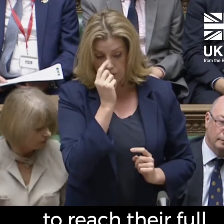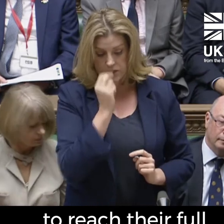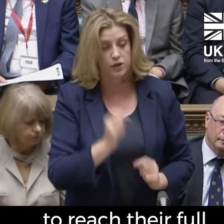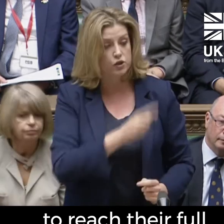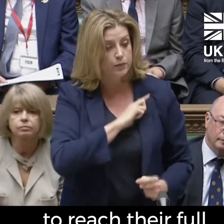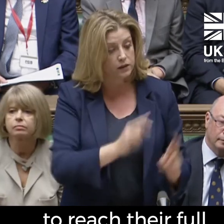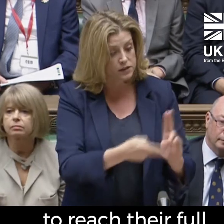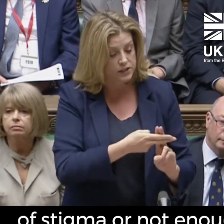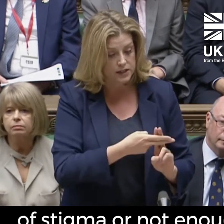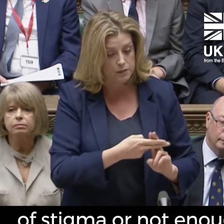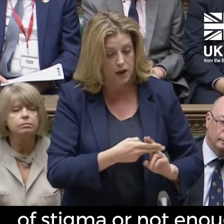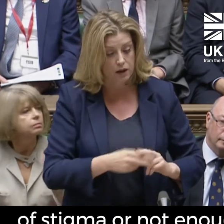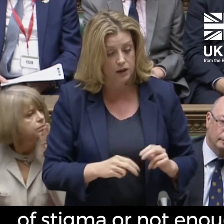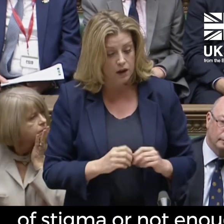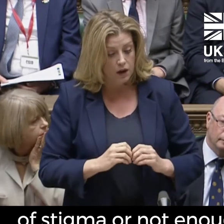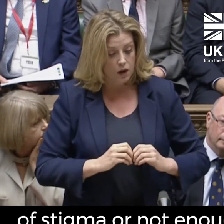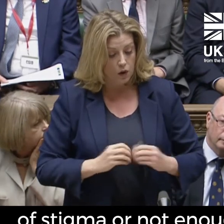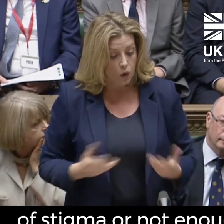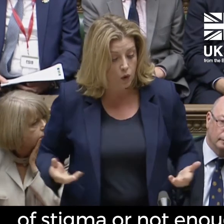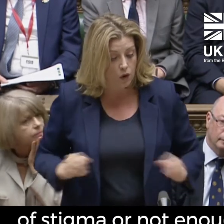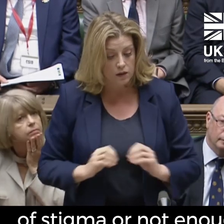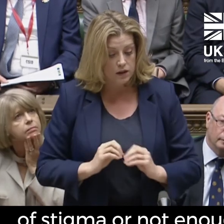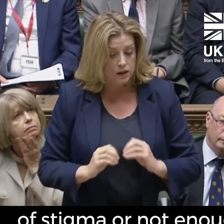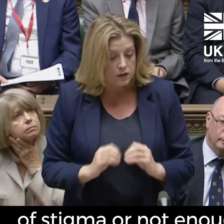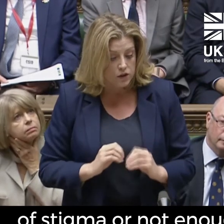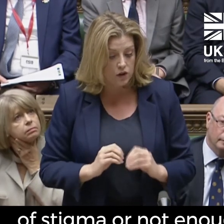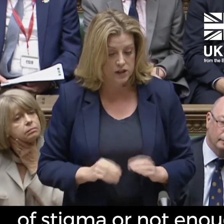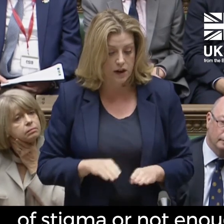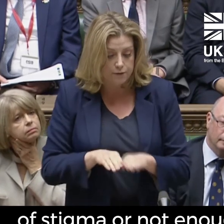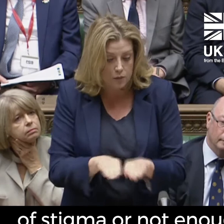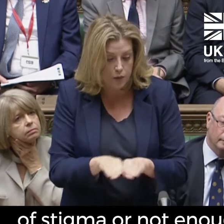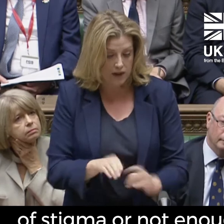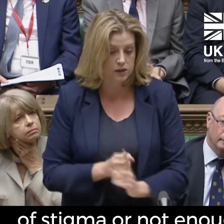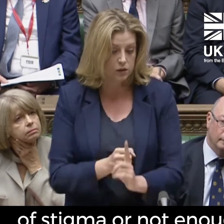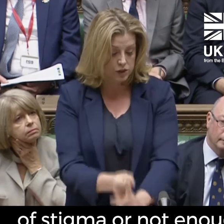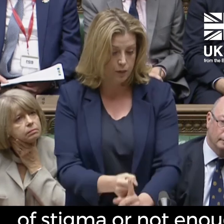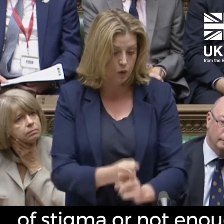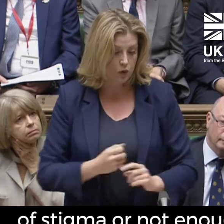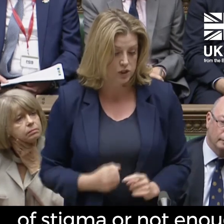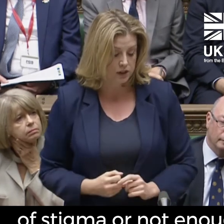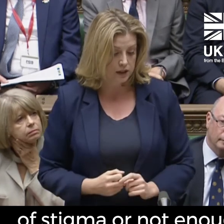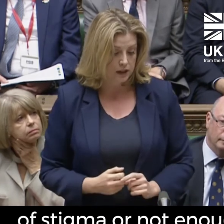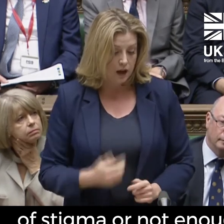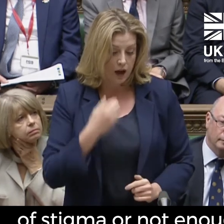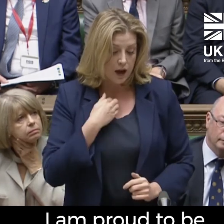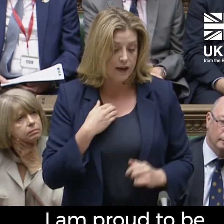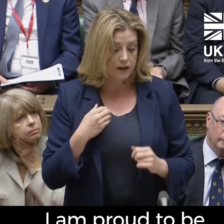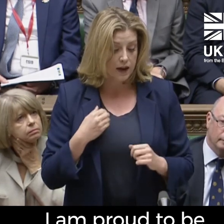potential because of stigma or not enough practical support. I am